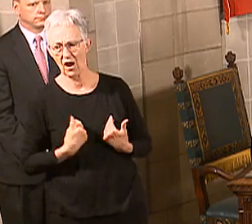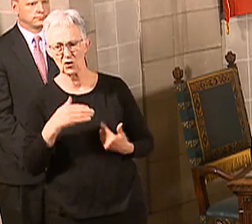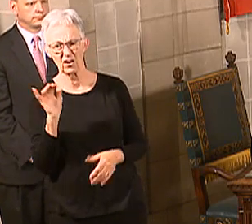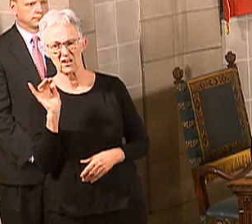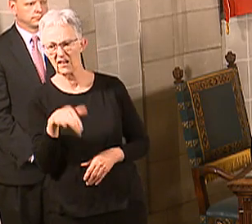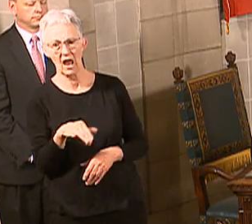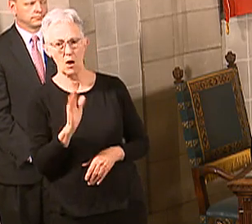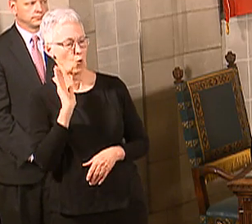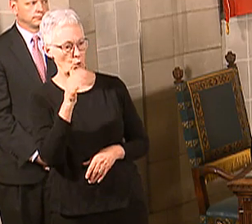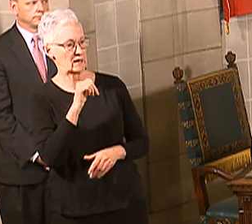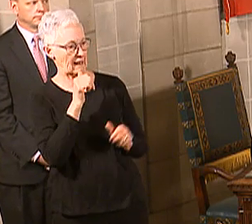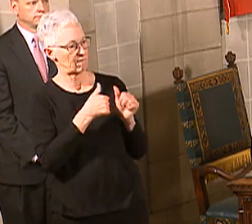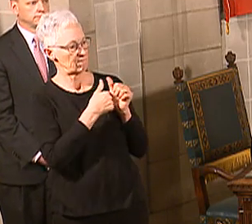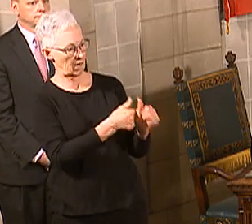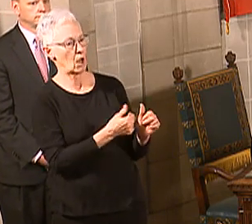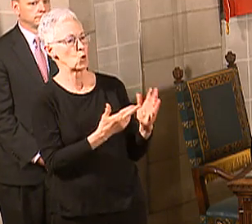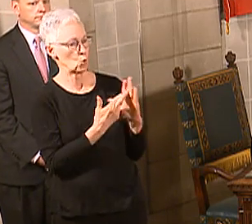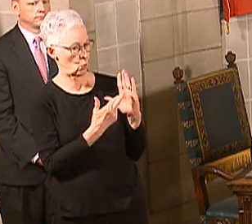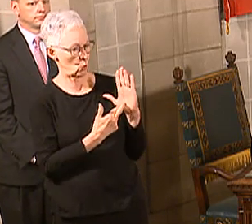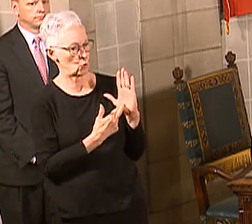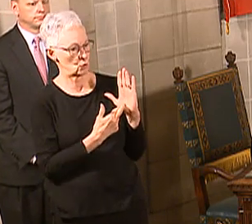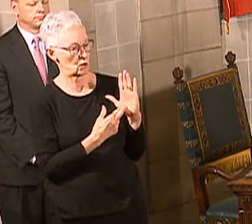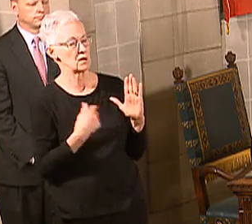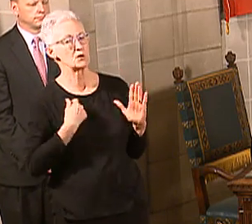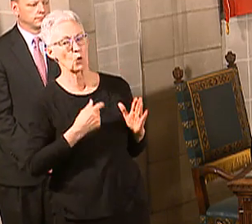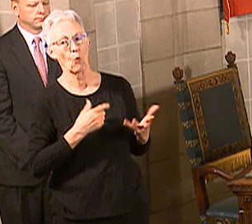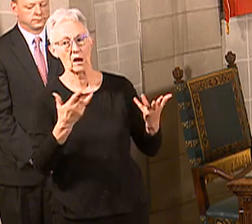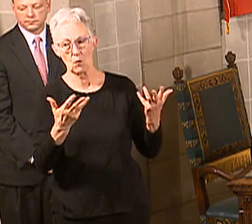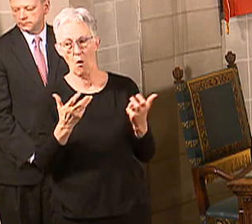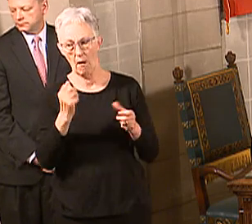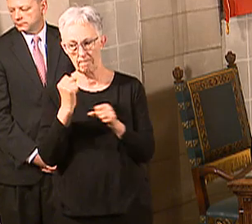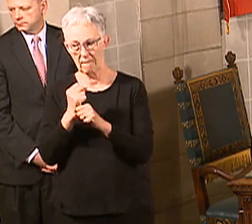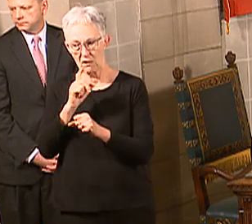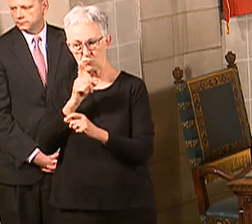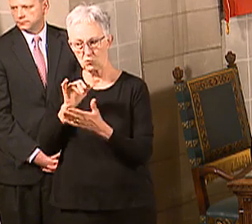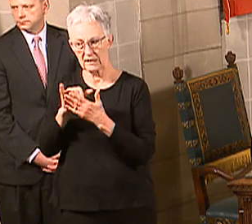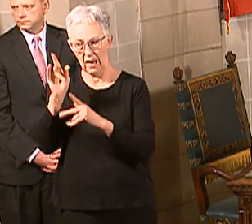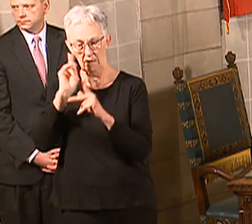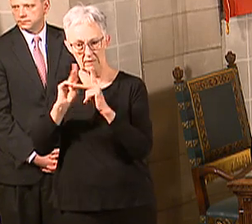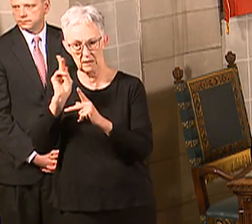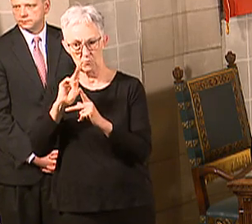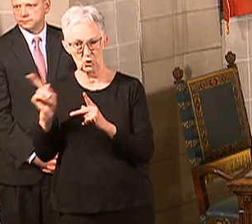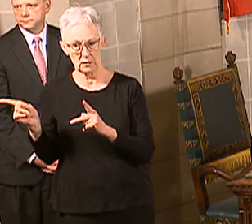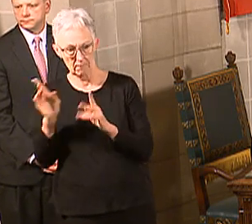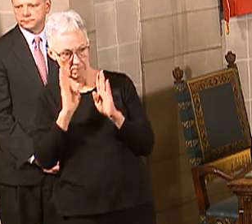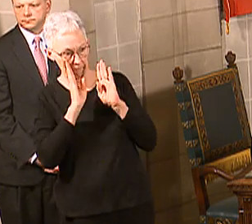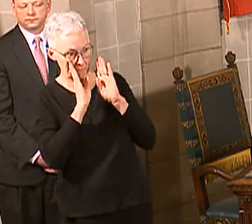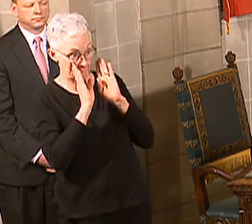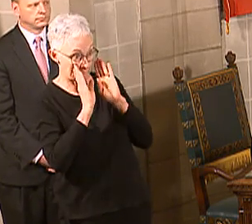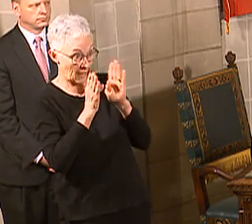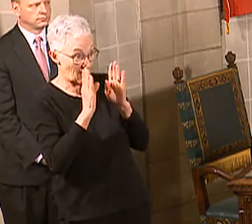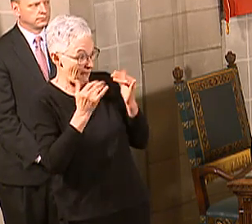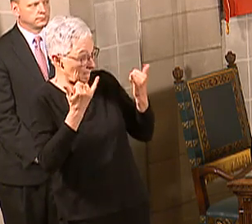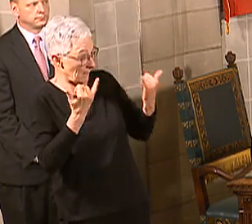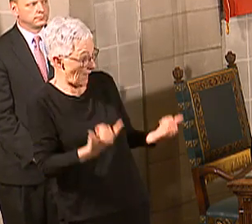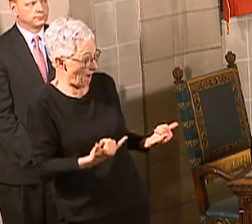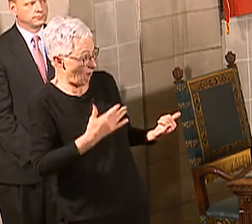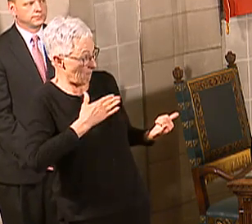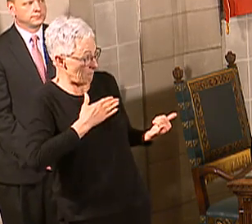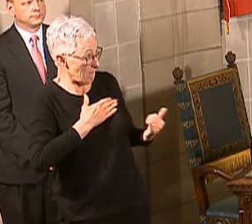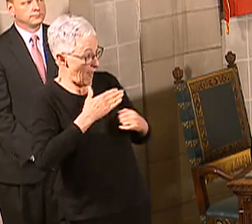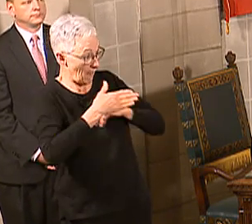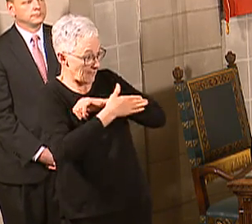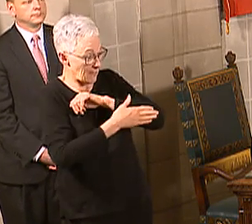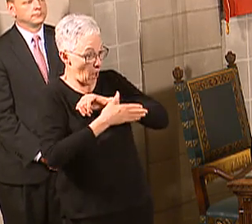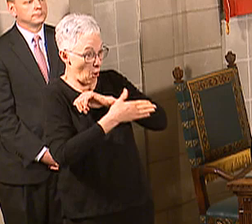We want people to make sure they're paying attention to all those things as the virus is starting to surge in their communities because if they get tired and stop